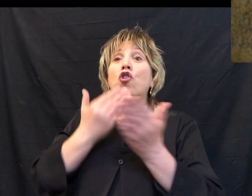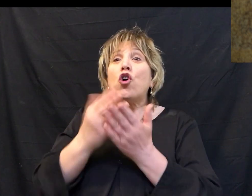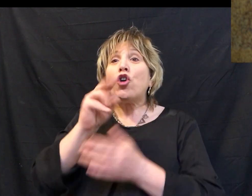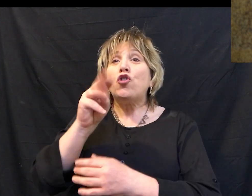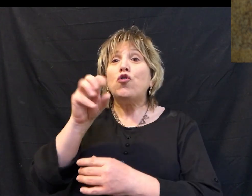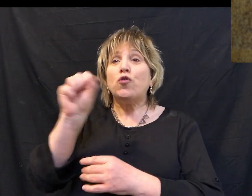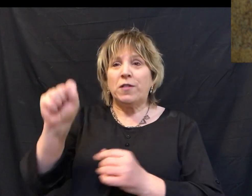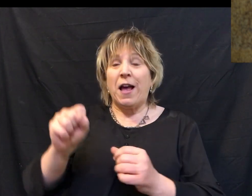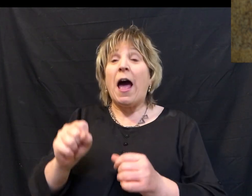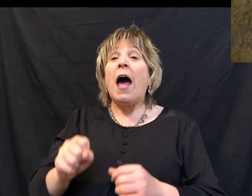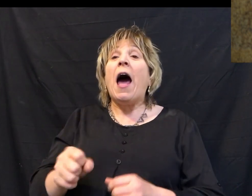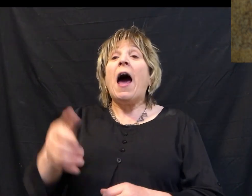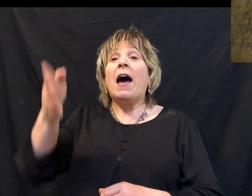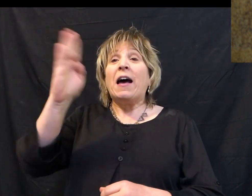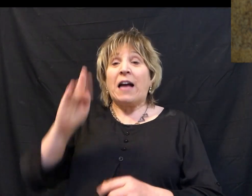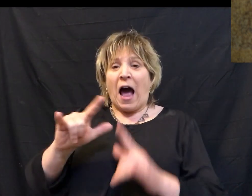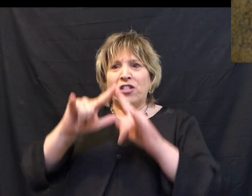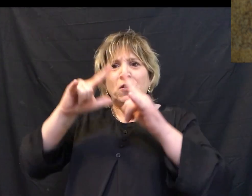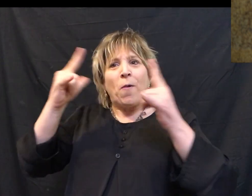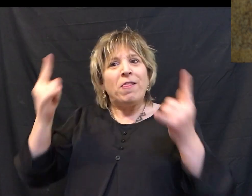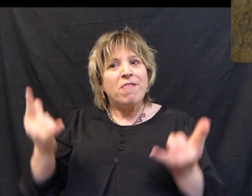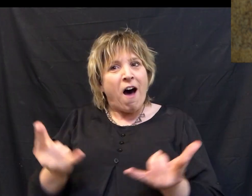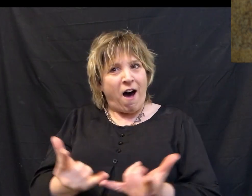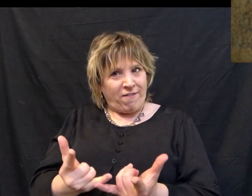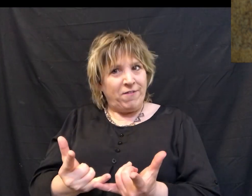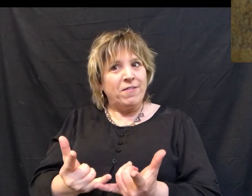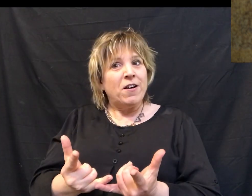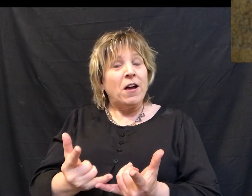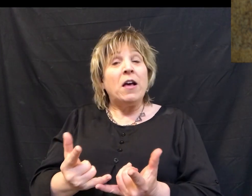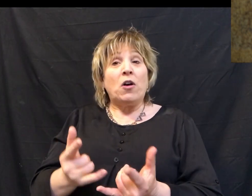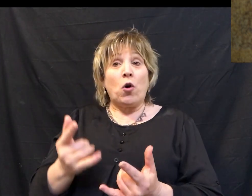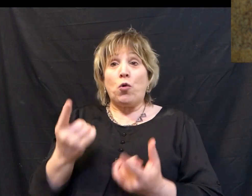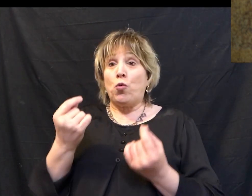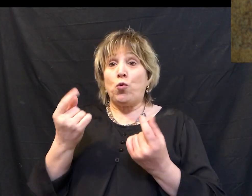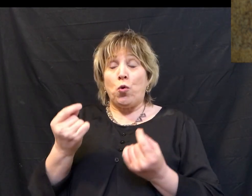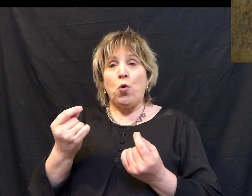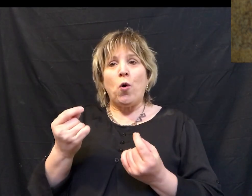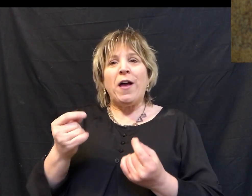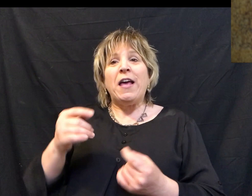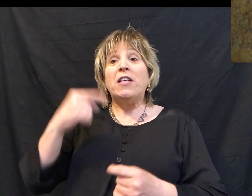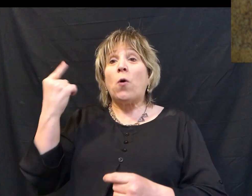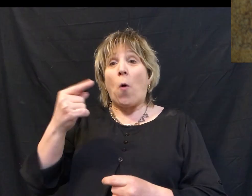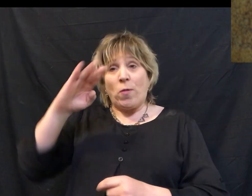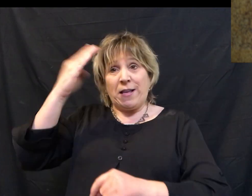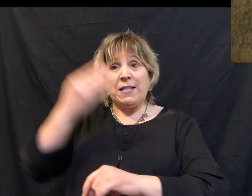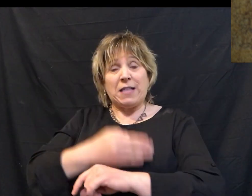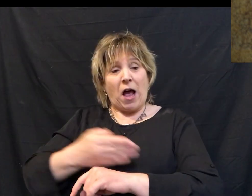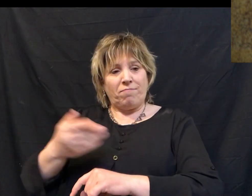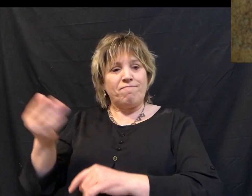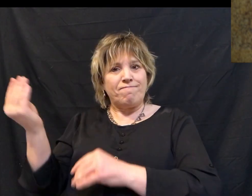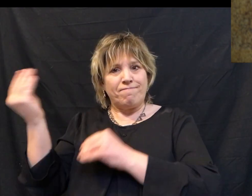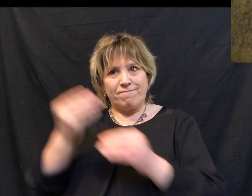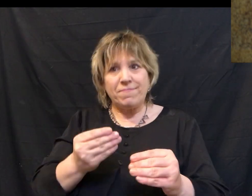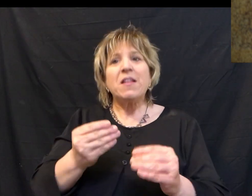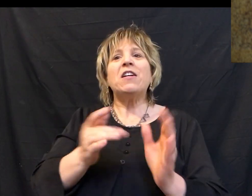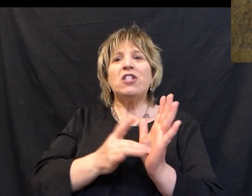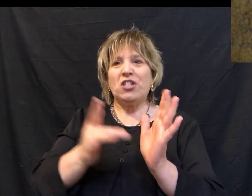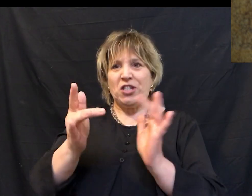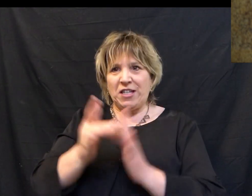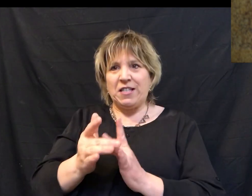the gospel, God so loved the world that he gave. We're told that he demonstrated his love for